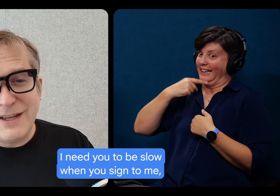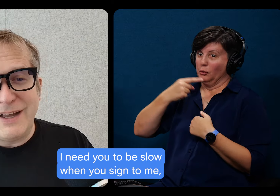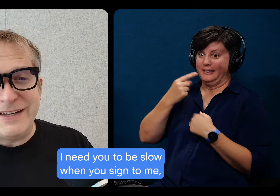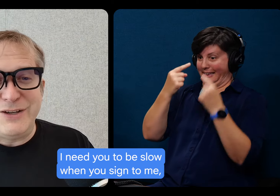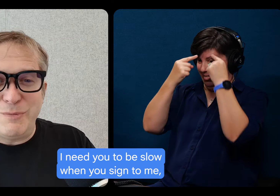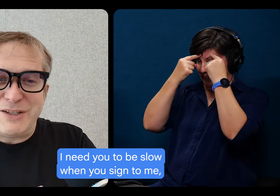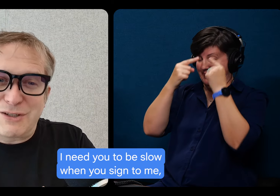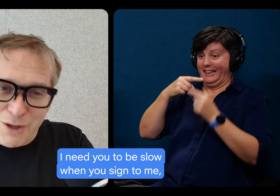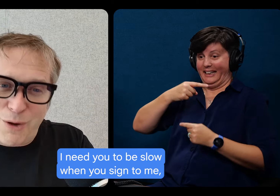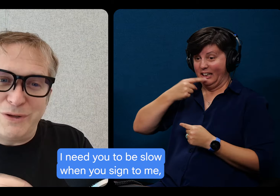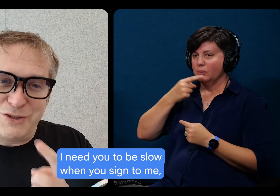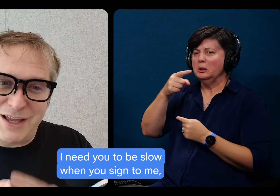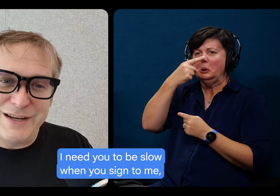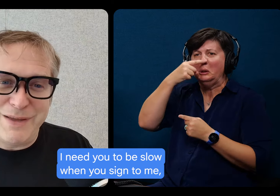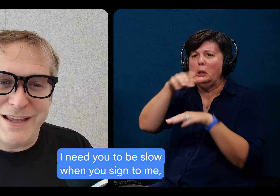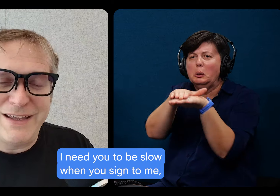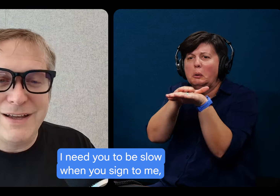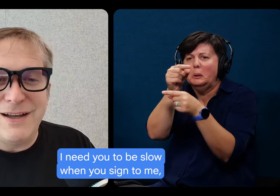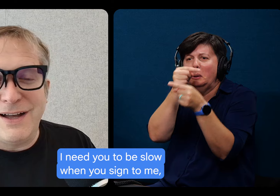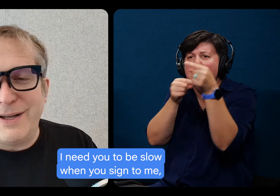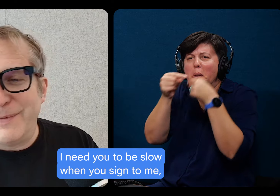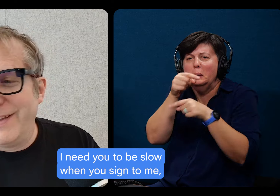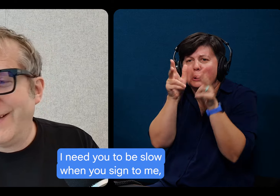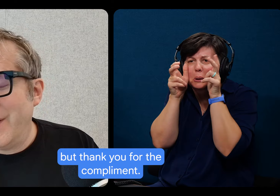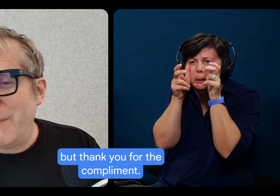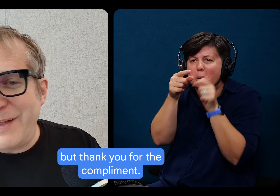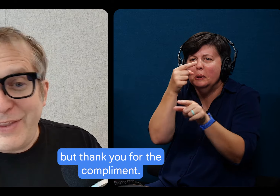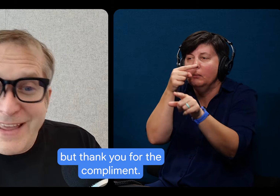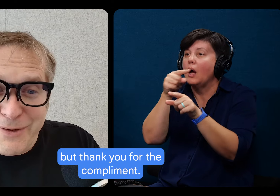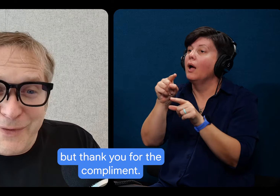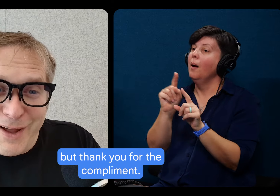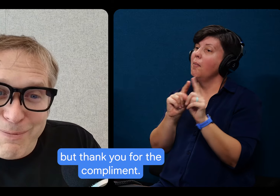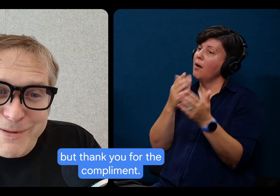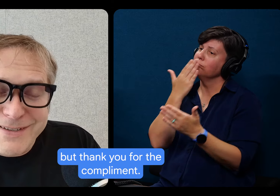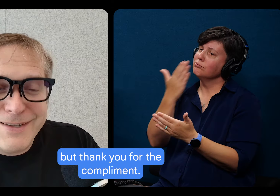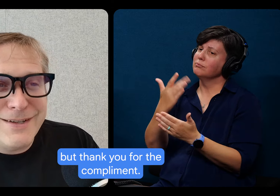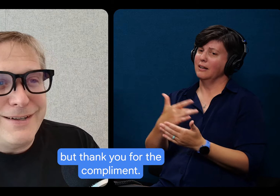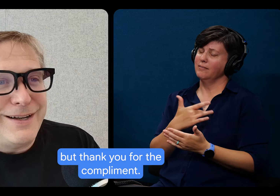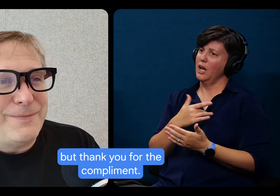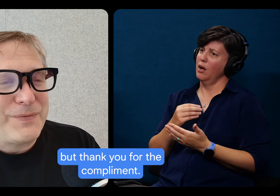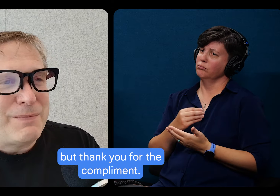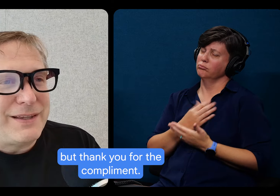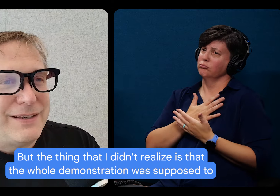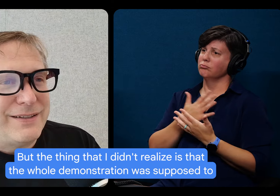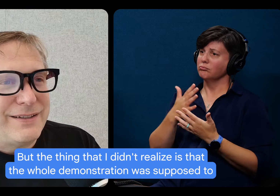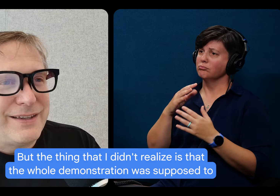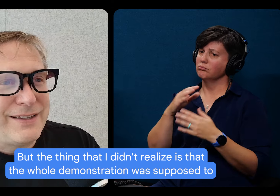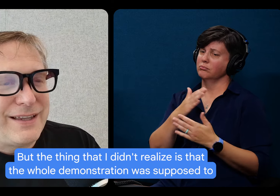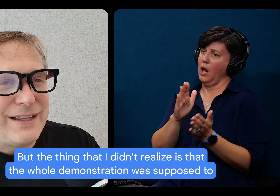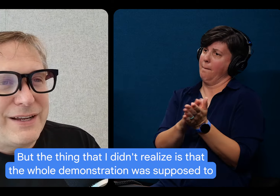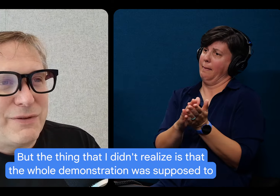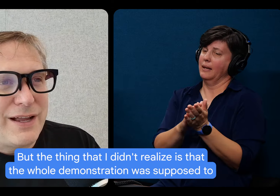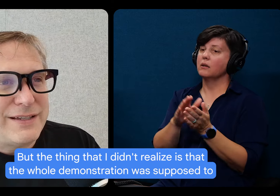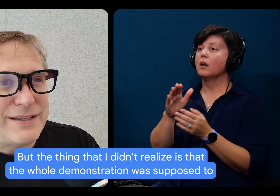I need you to be slow and you signed to me. Um, but thank you for the compliment. Um, but the, the